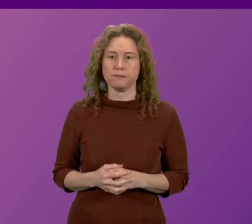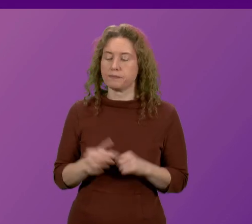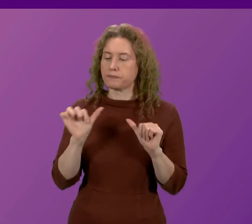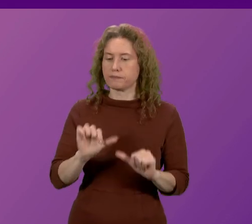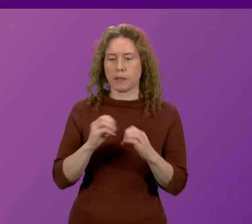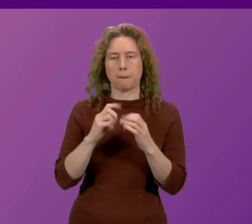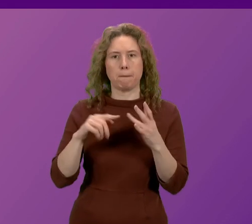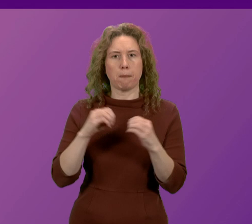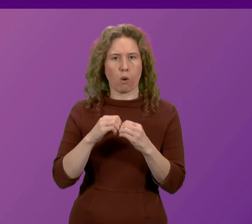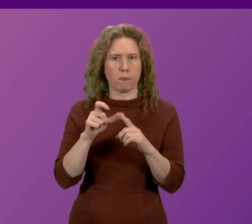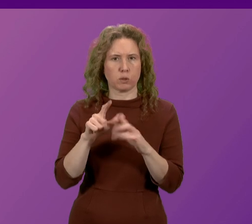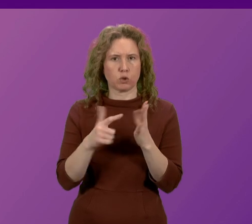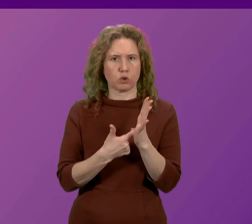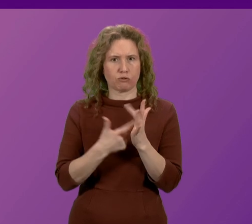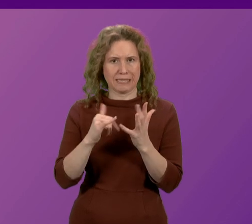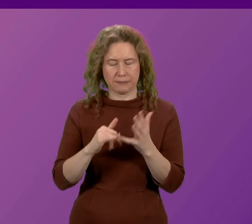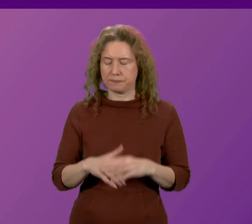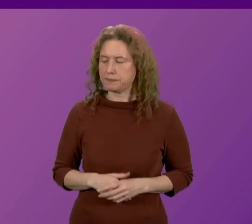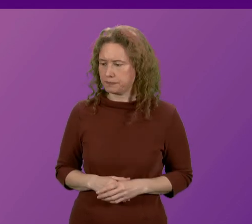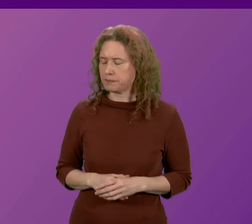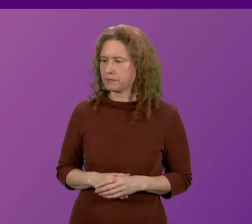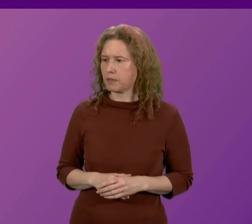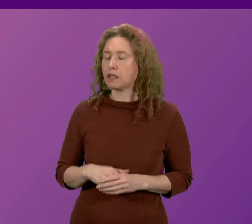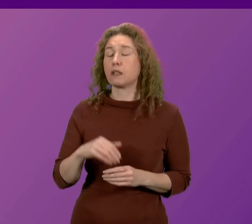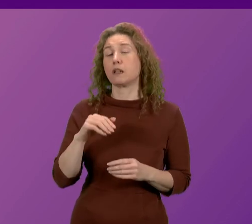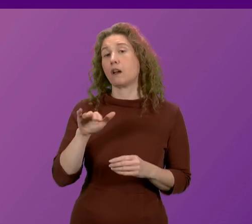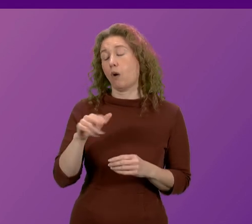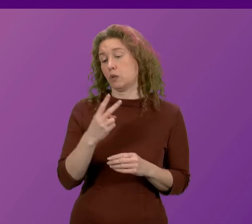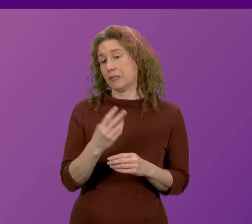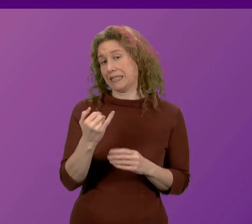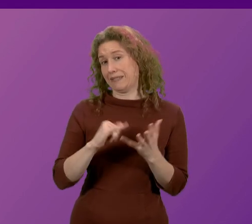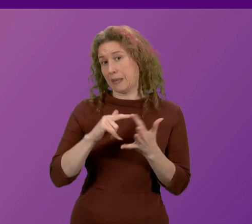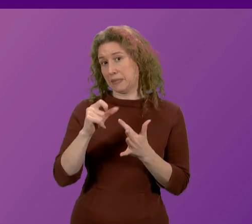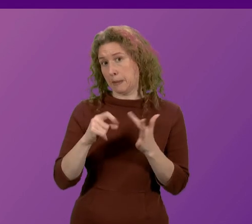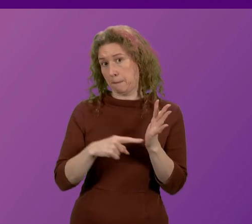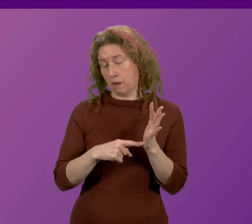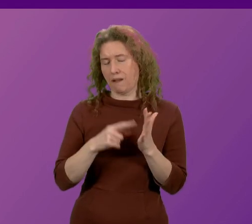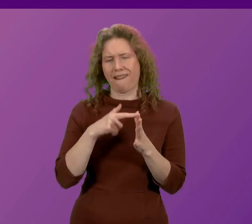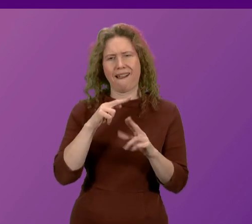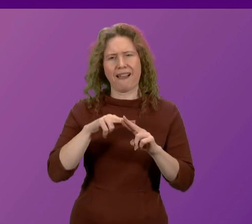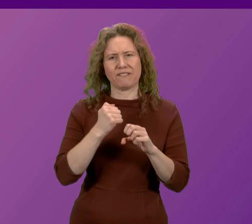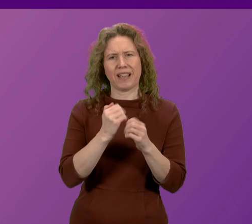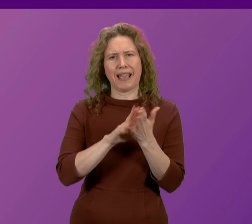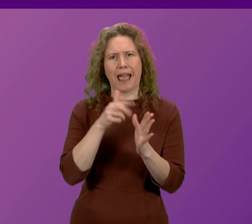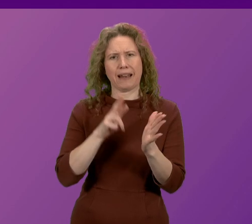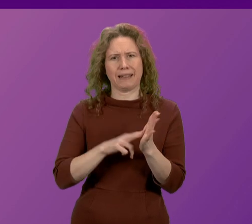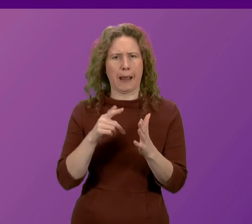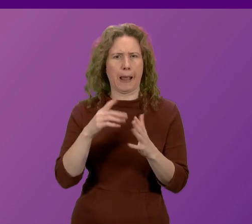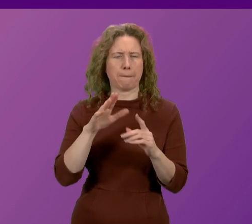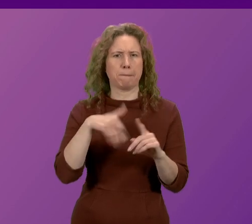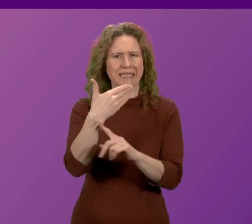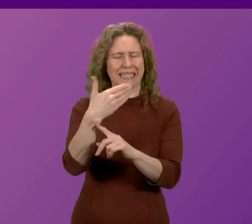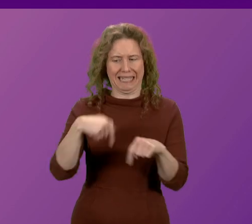Bob Dorris. On 27 September, the Afghan embassy in the UK closed, leaving 280